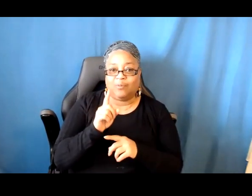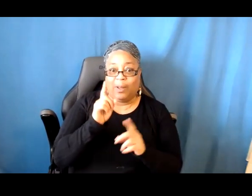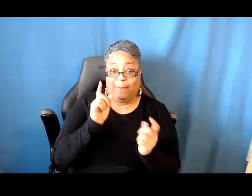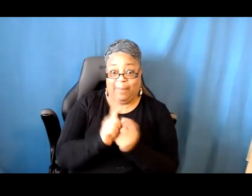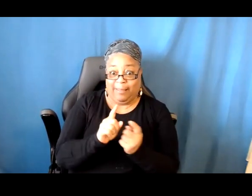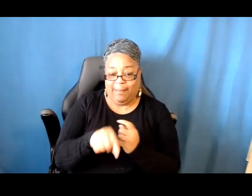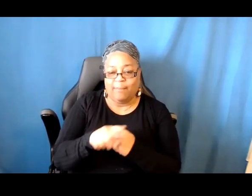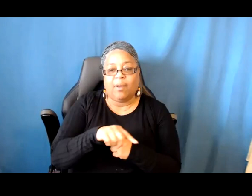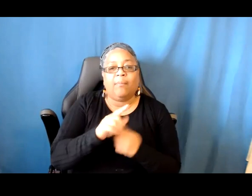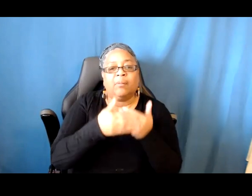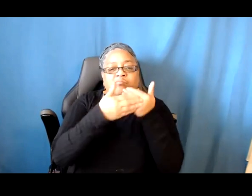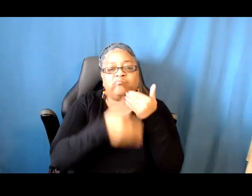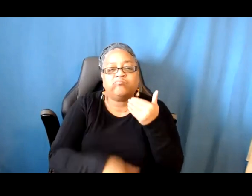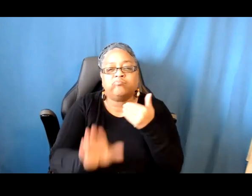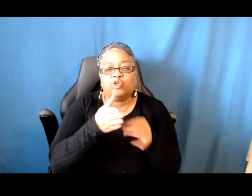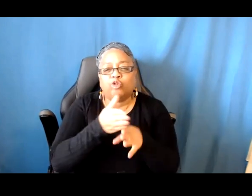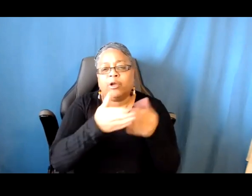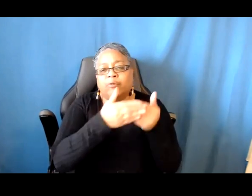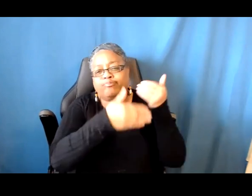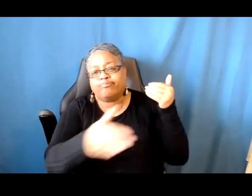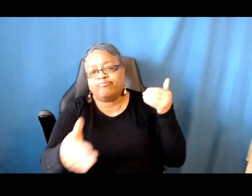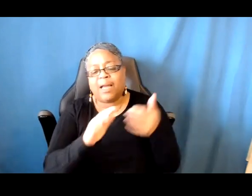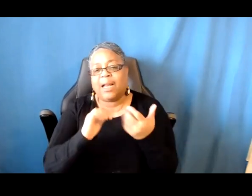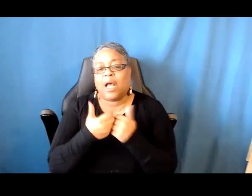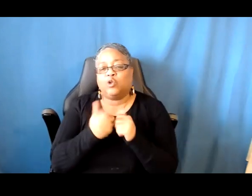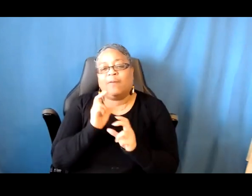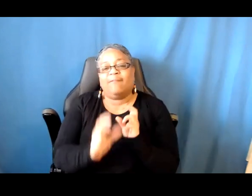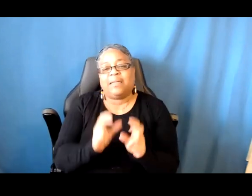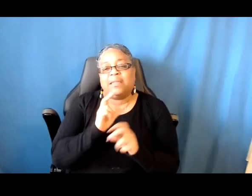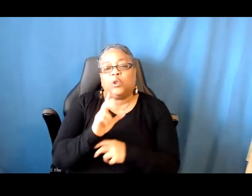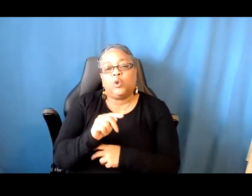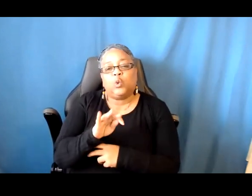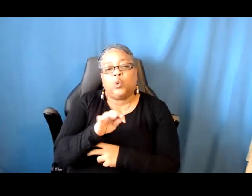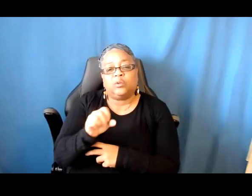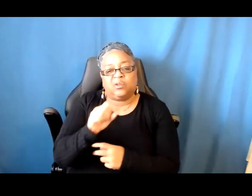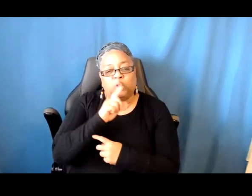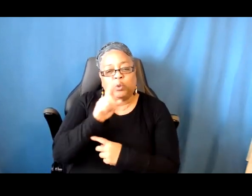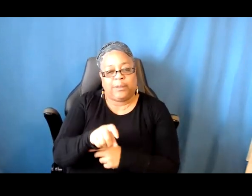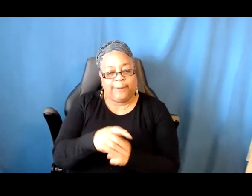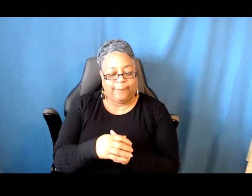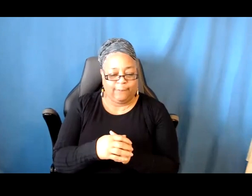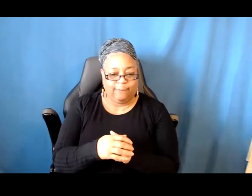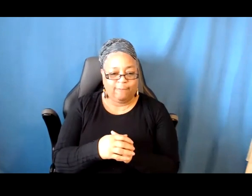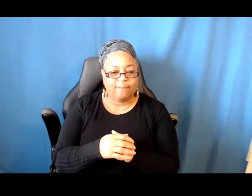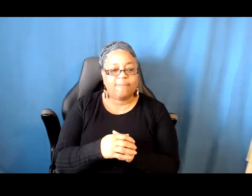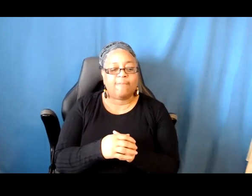best give you the tools to realize what you need. Right. Let's see.